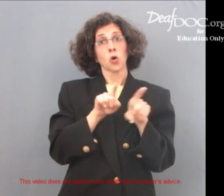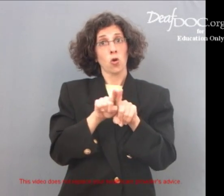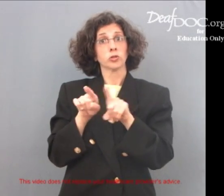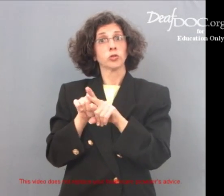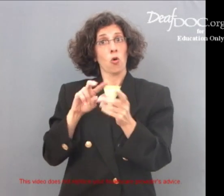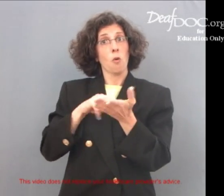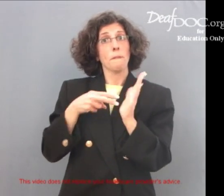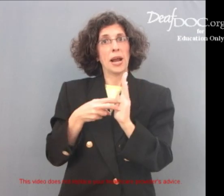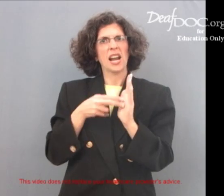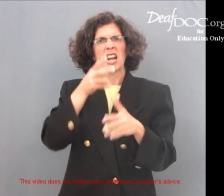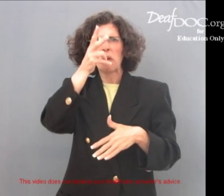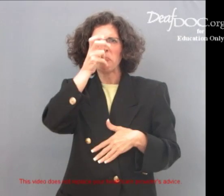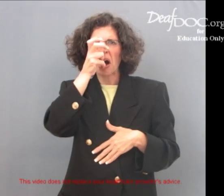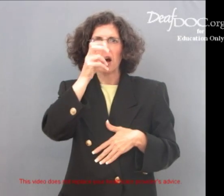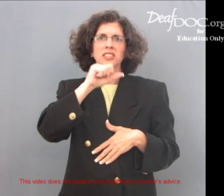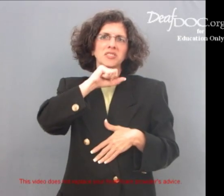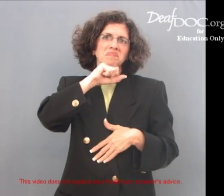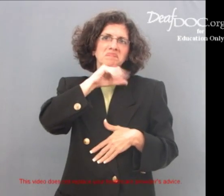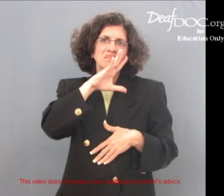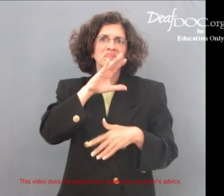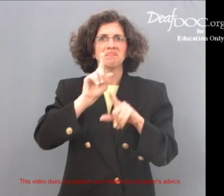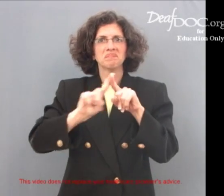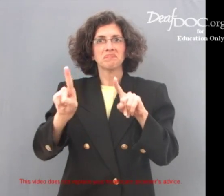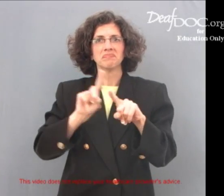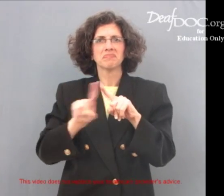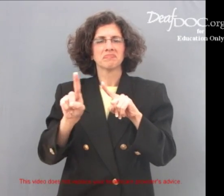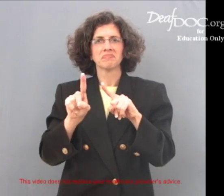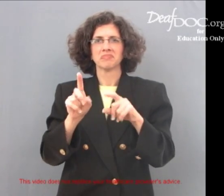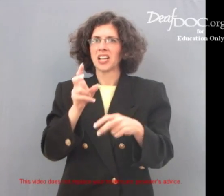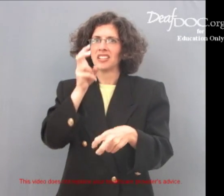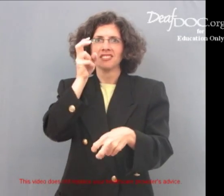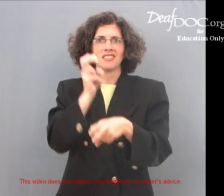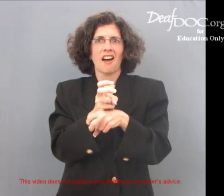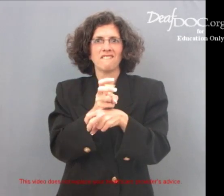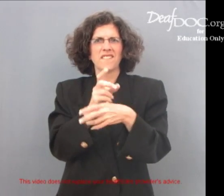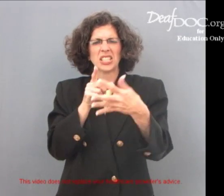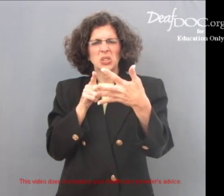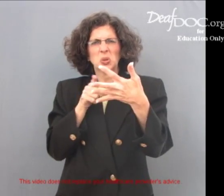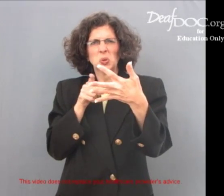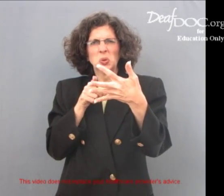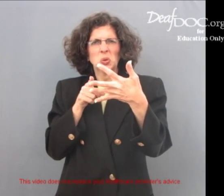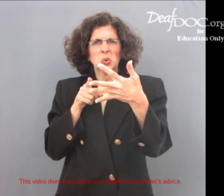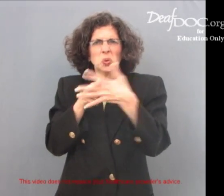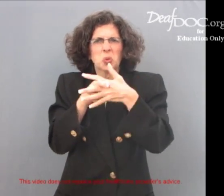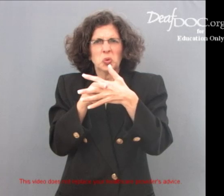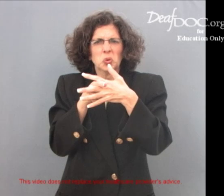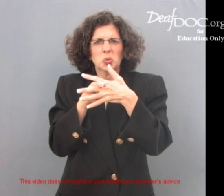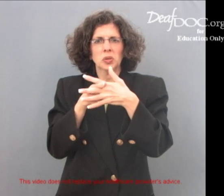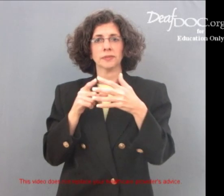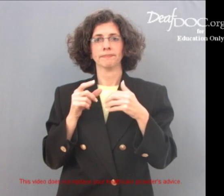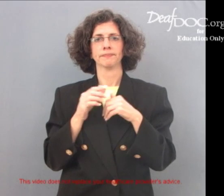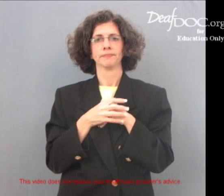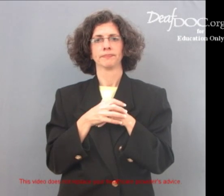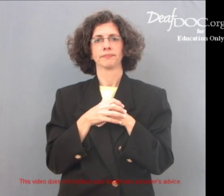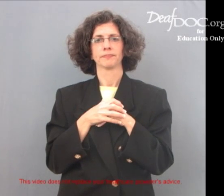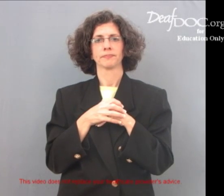Also, bacteria and other bugs have a hard time breaking through the wax.